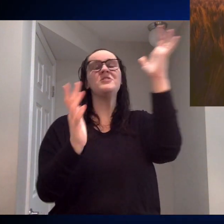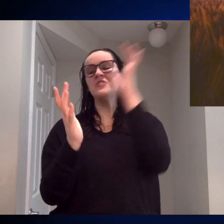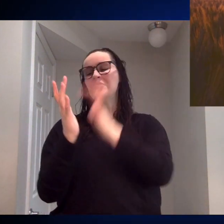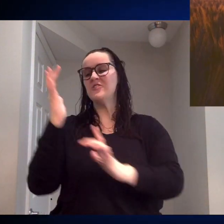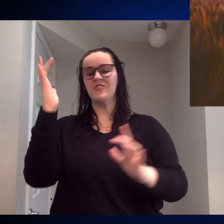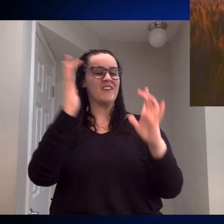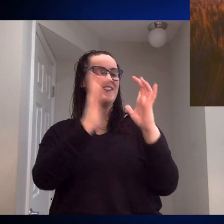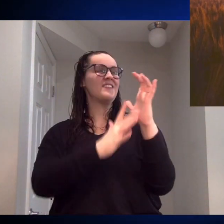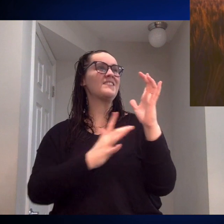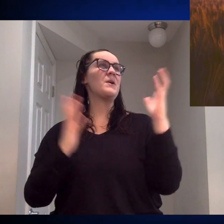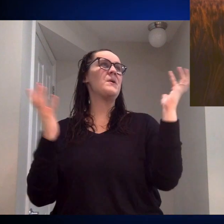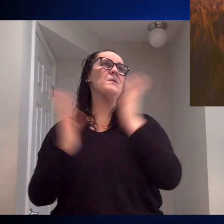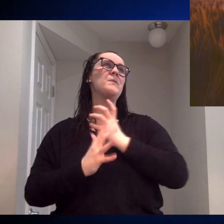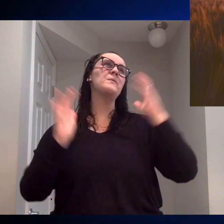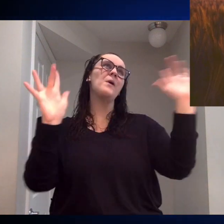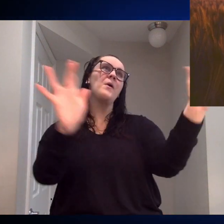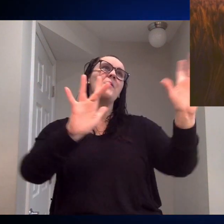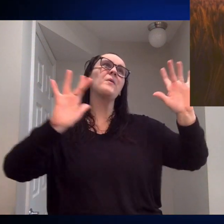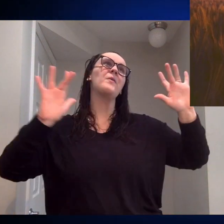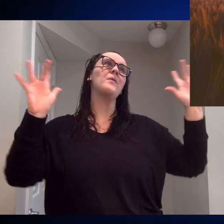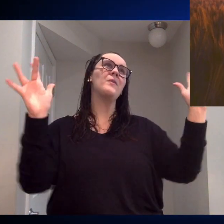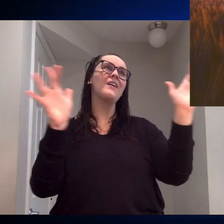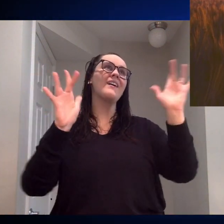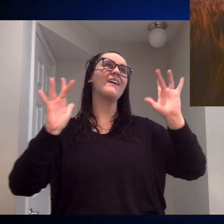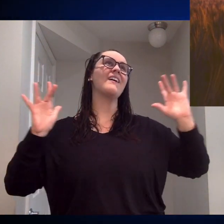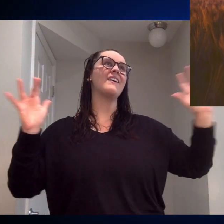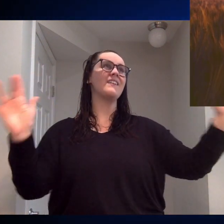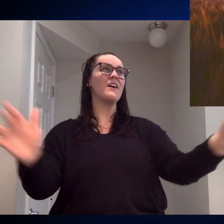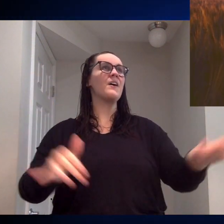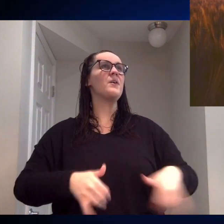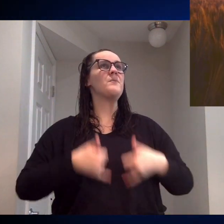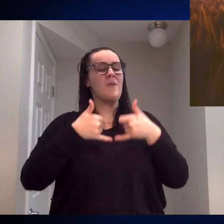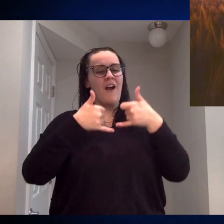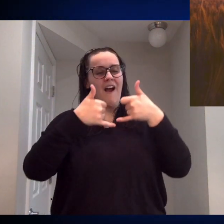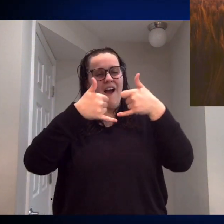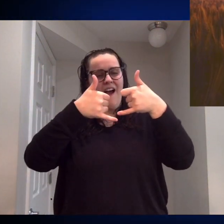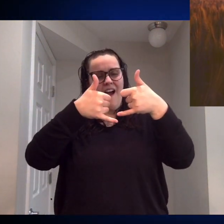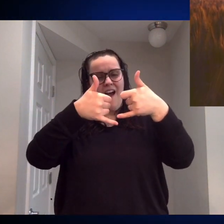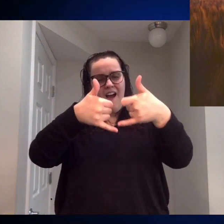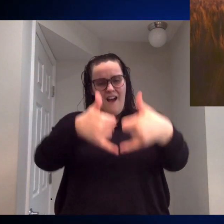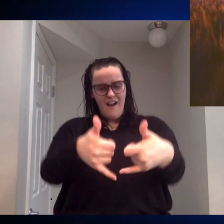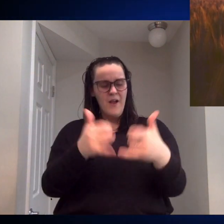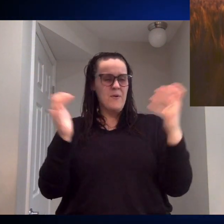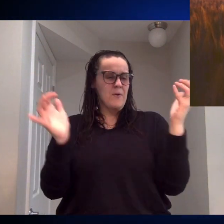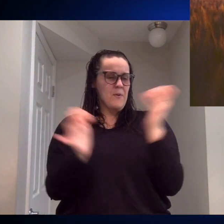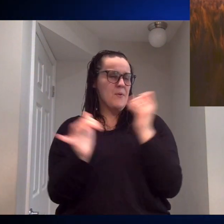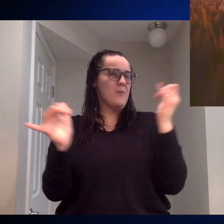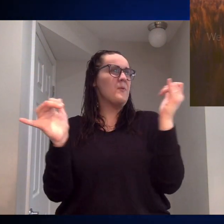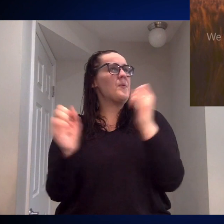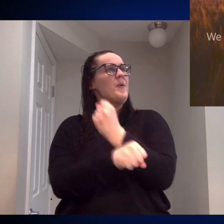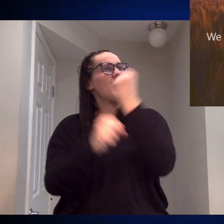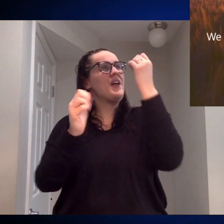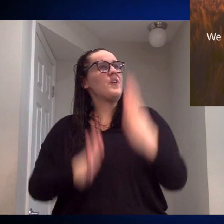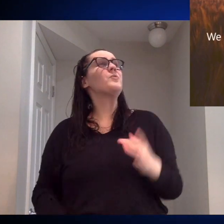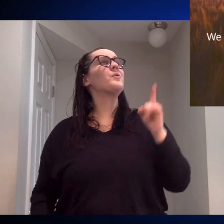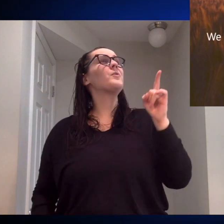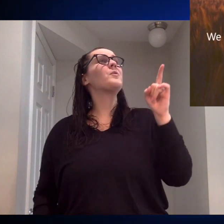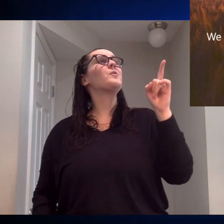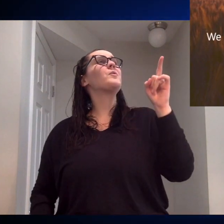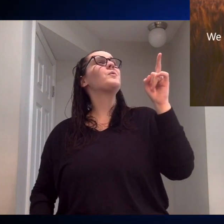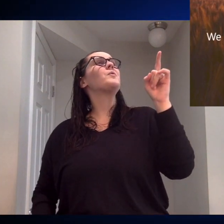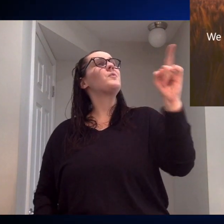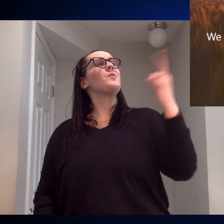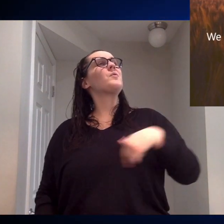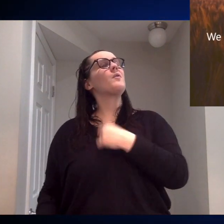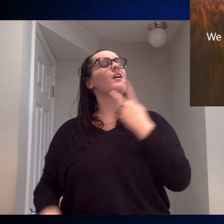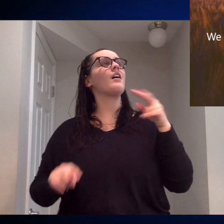Jesus, to our glory and our prize We